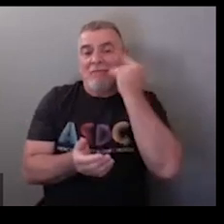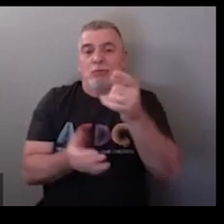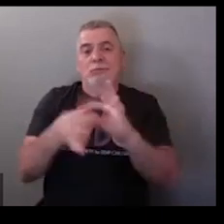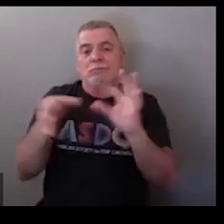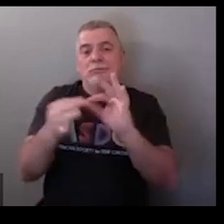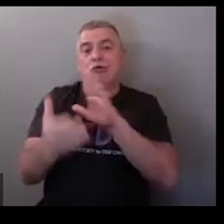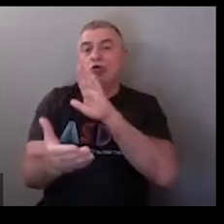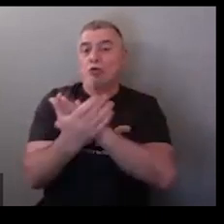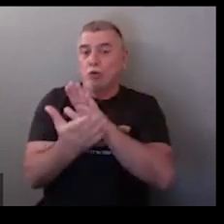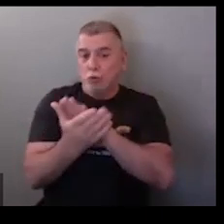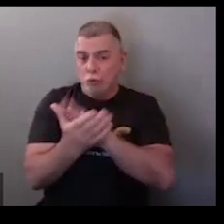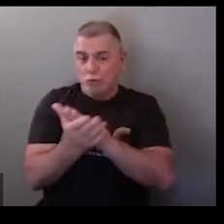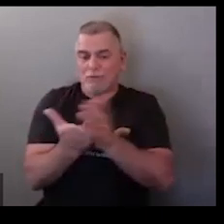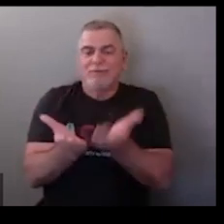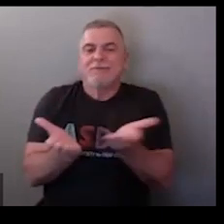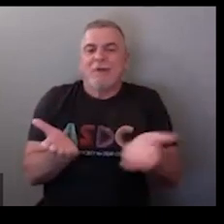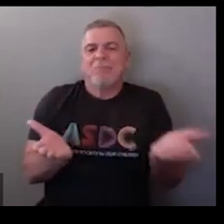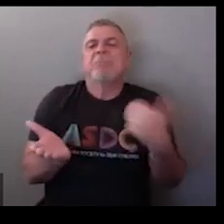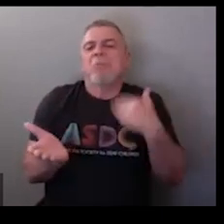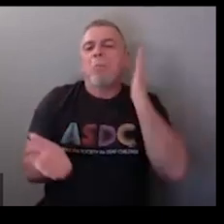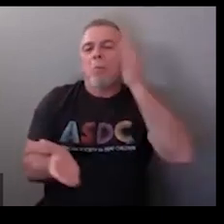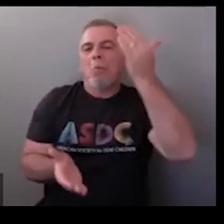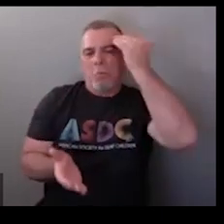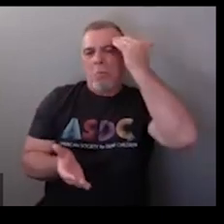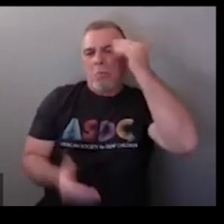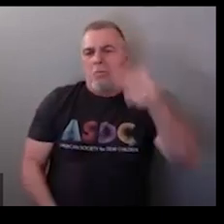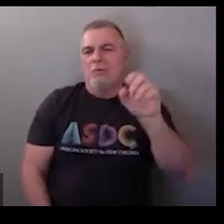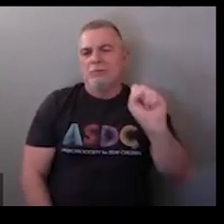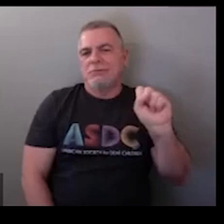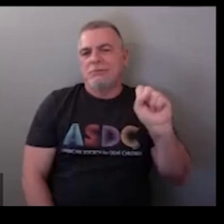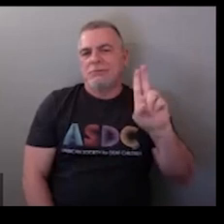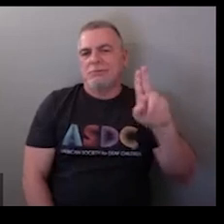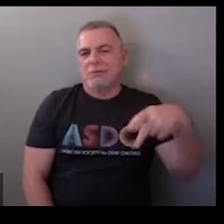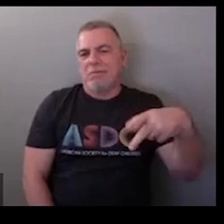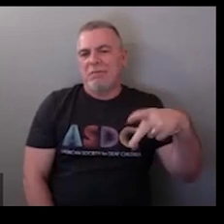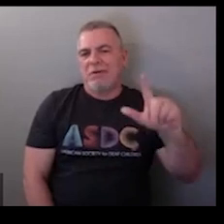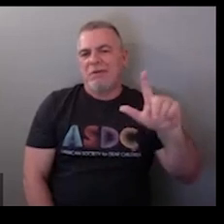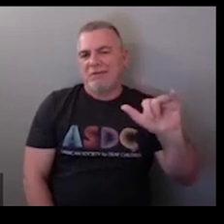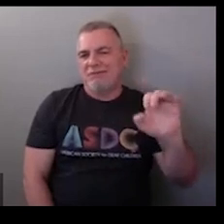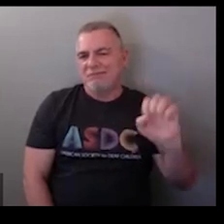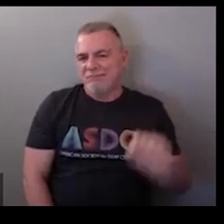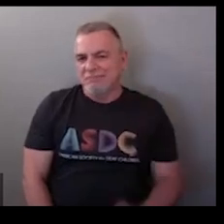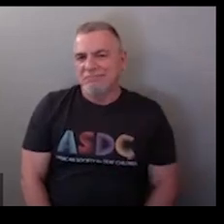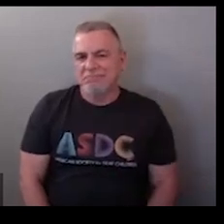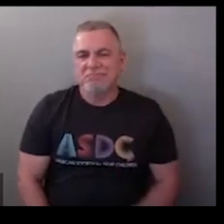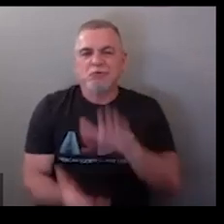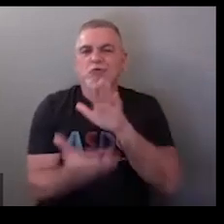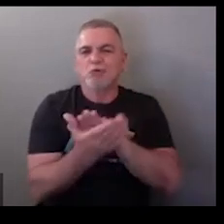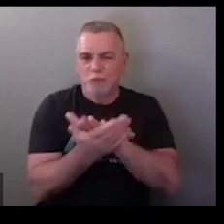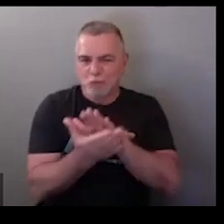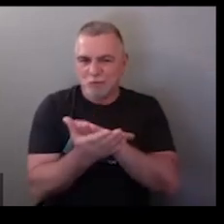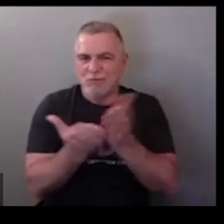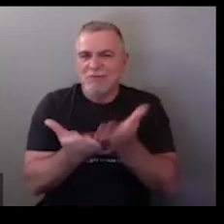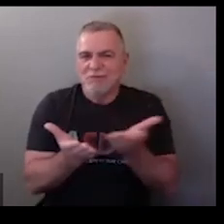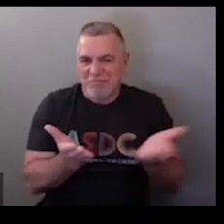okay you're talking about school supplies you know if you do the sign for school before the next one then again